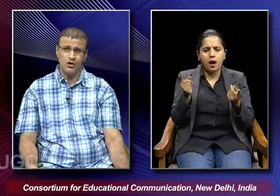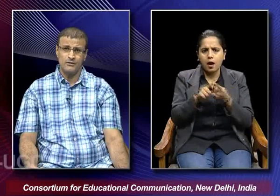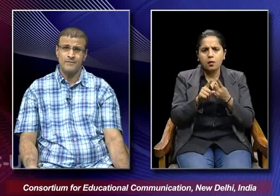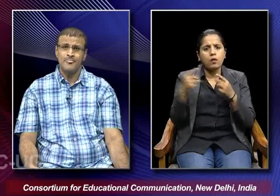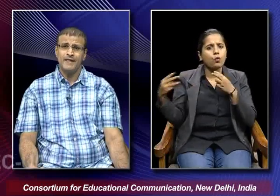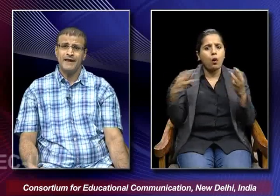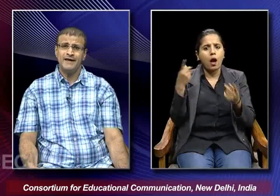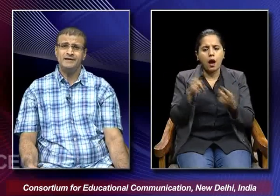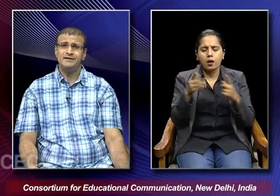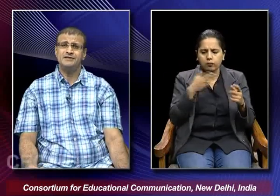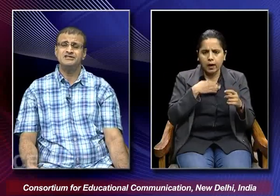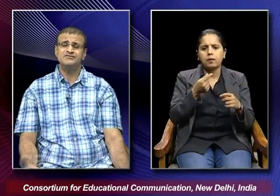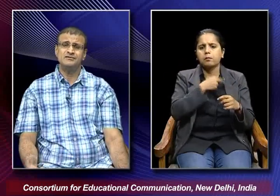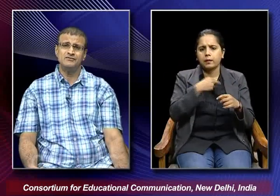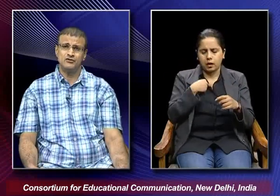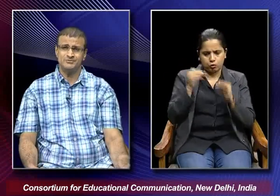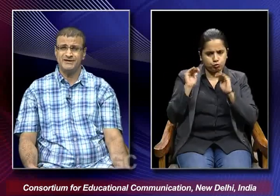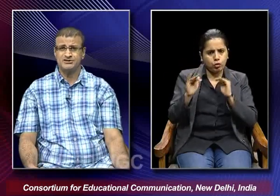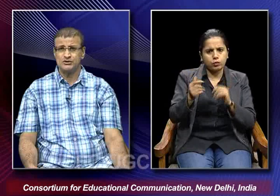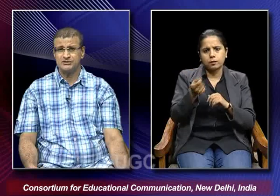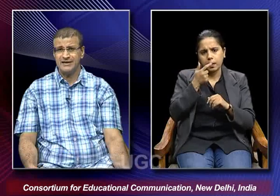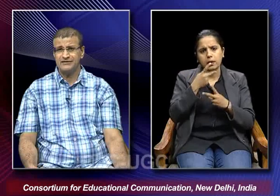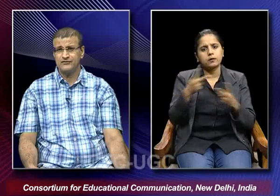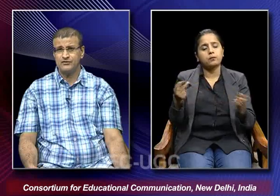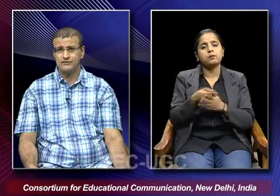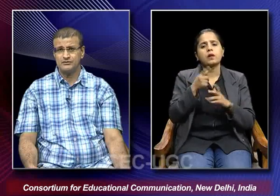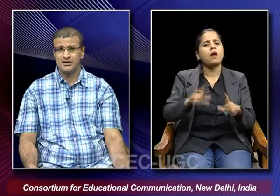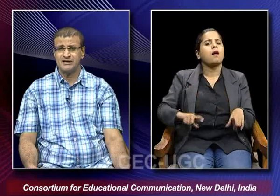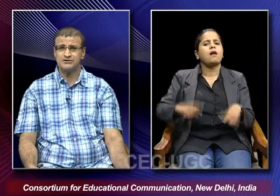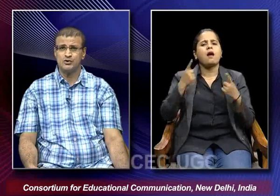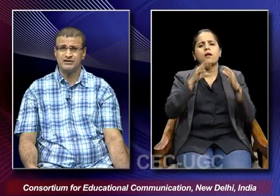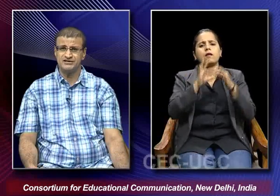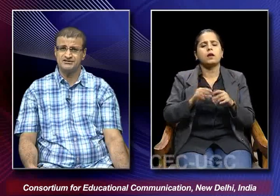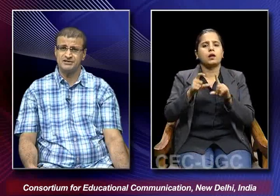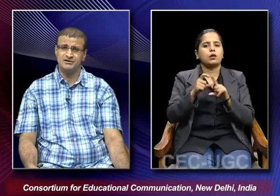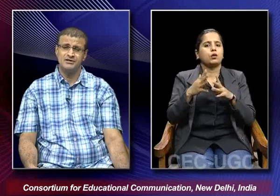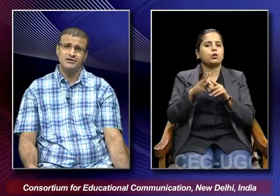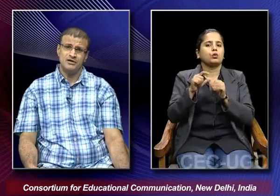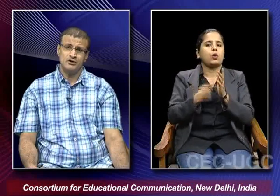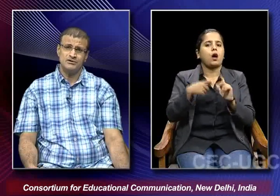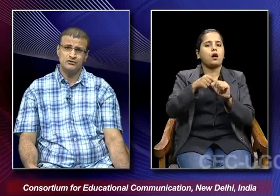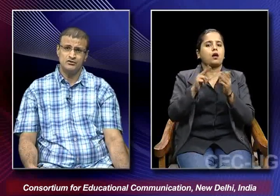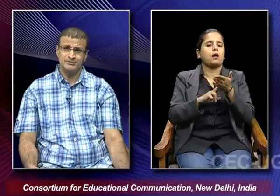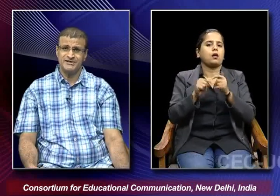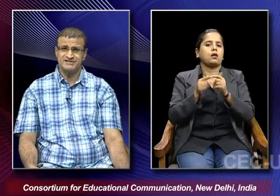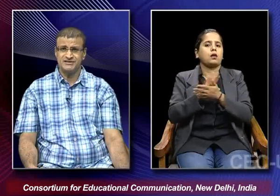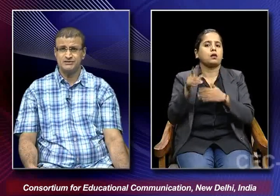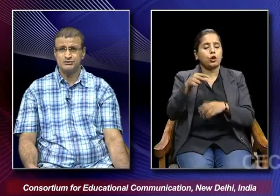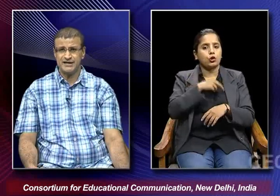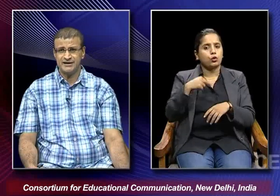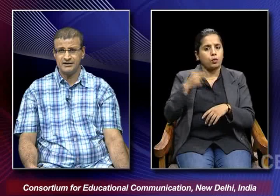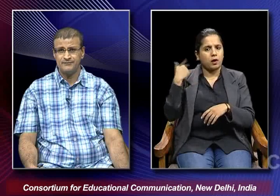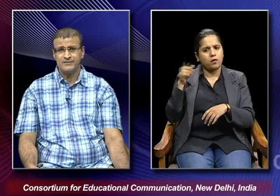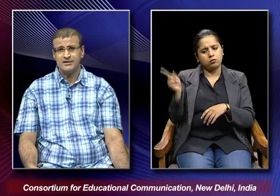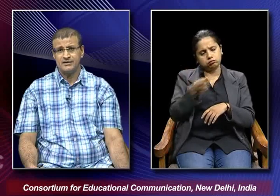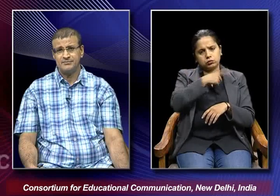the war and this film was based on the life of dorkanath kotanis a doctor who was being sent to